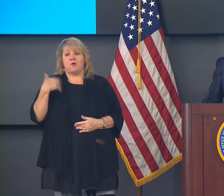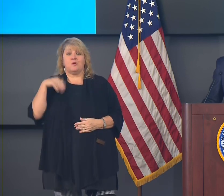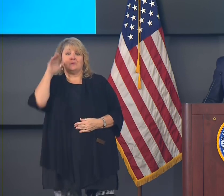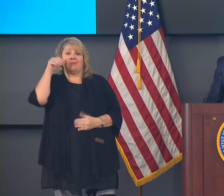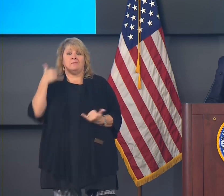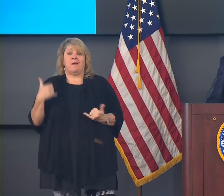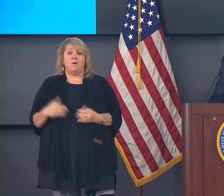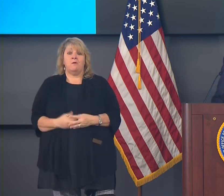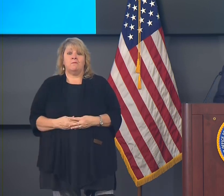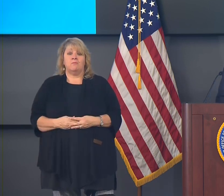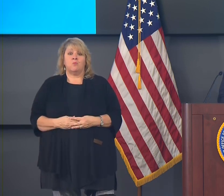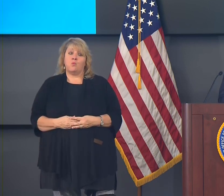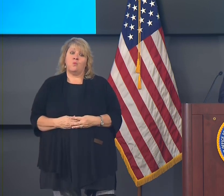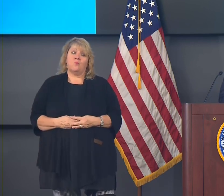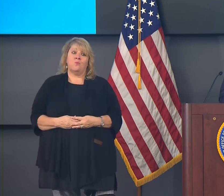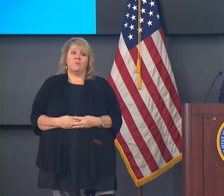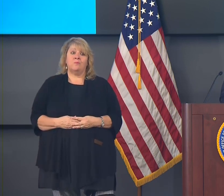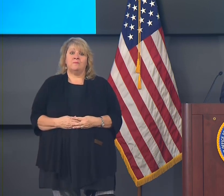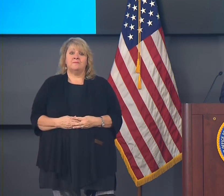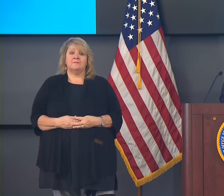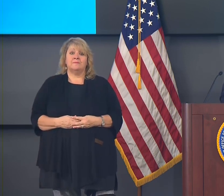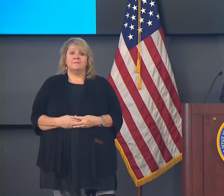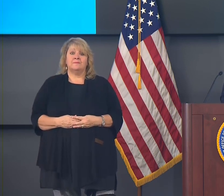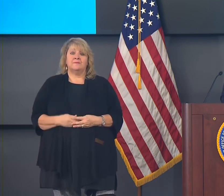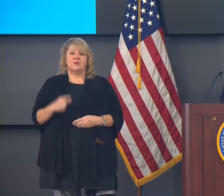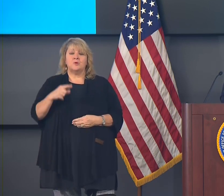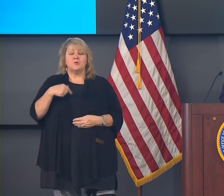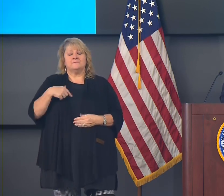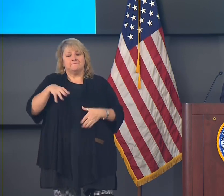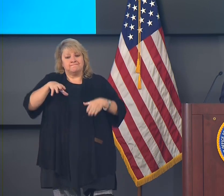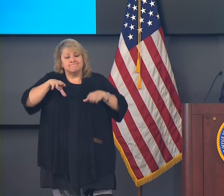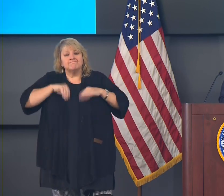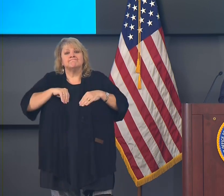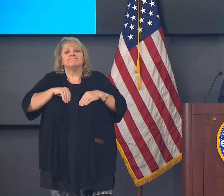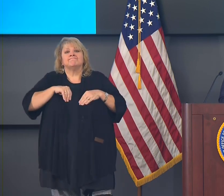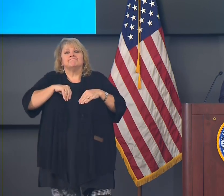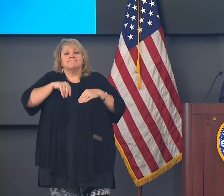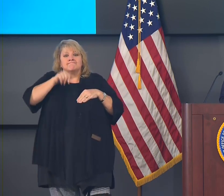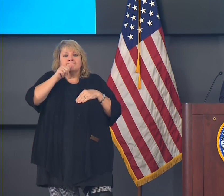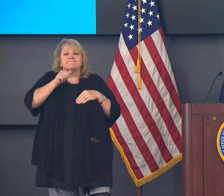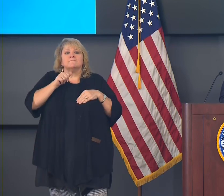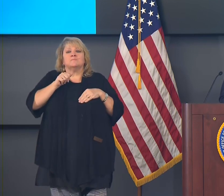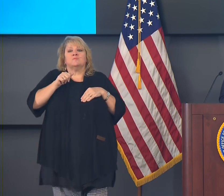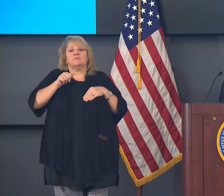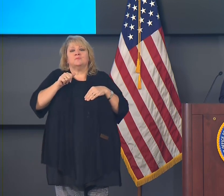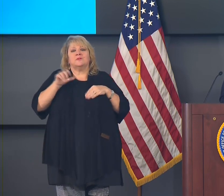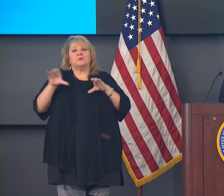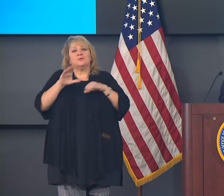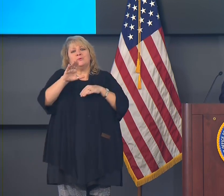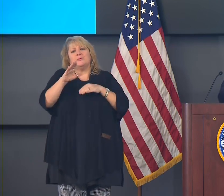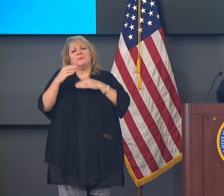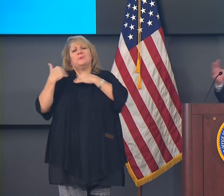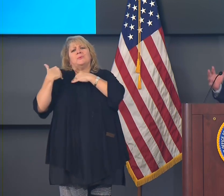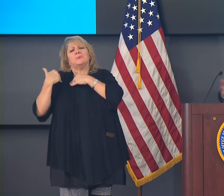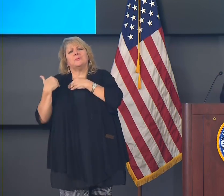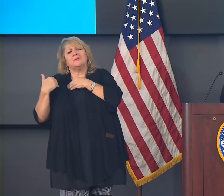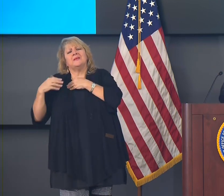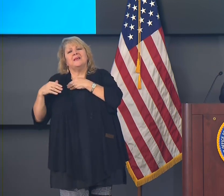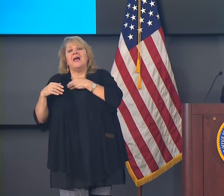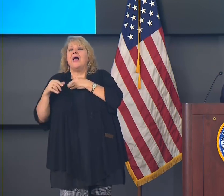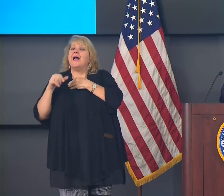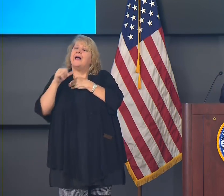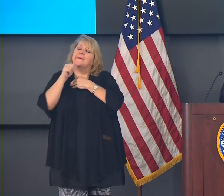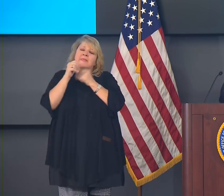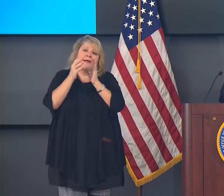So I encourage everybody to do your part. You've done it before. We can do it again. And I'm not asking you to do this